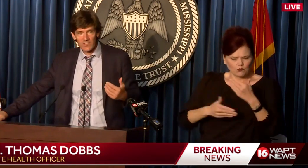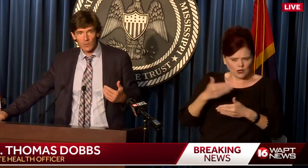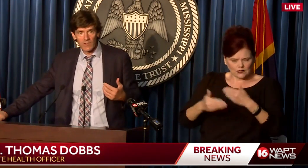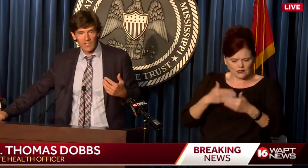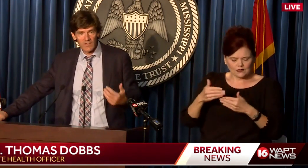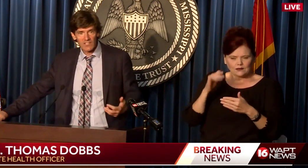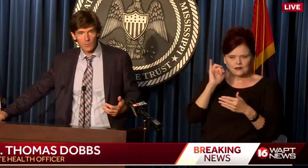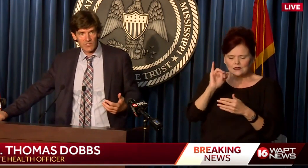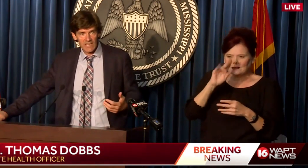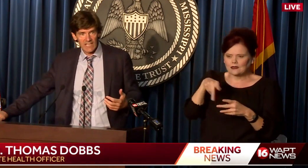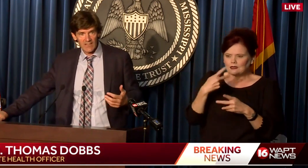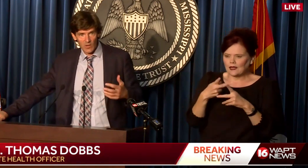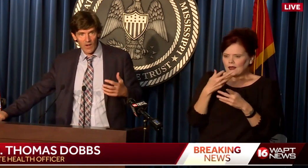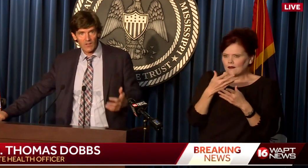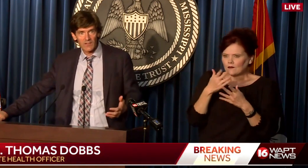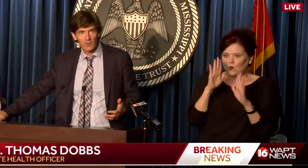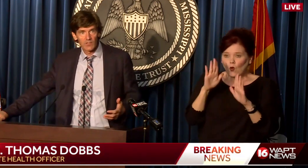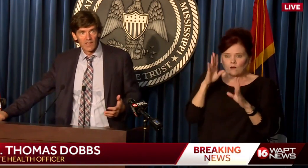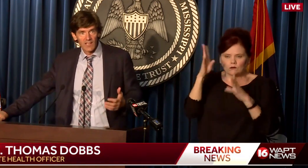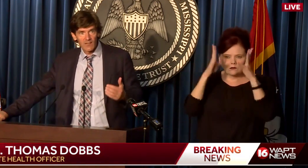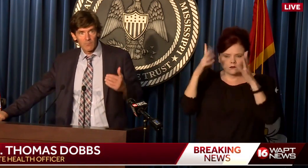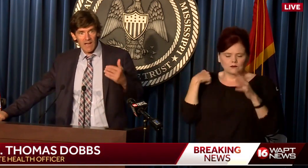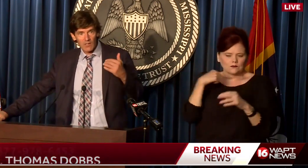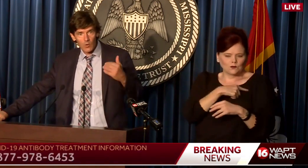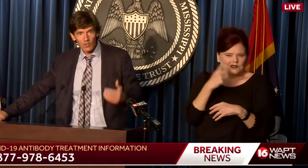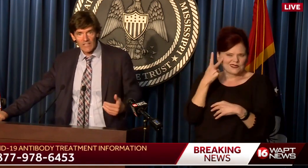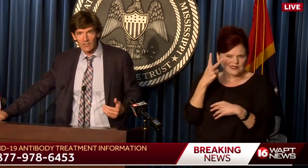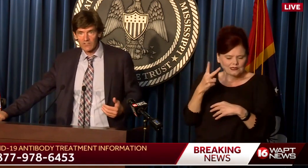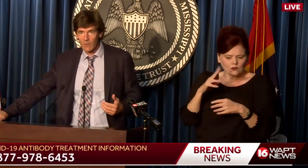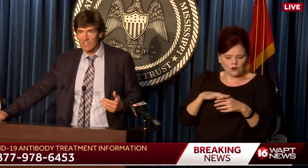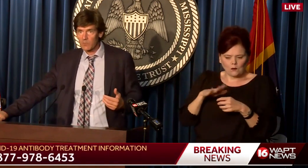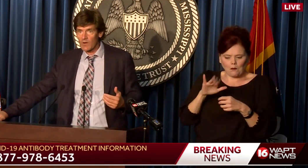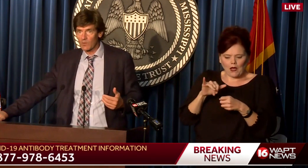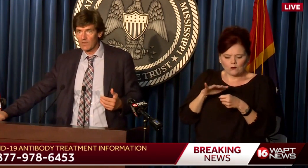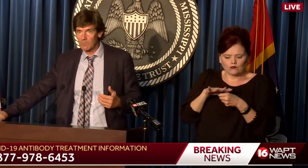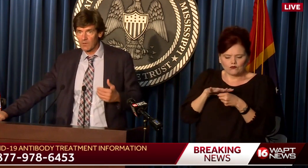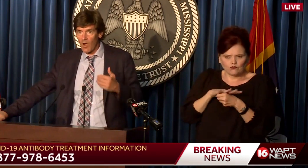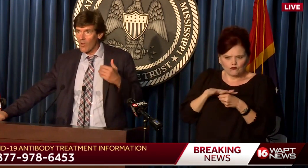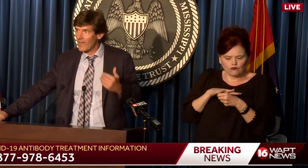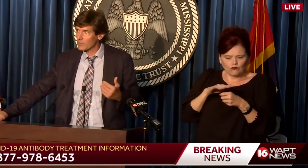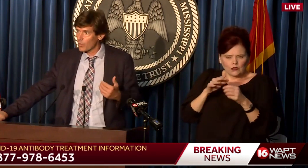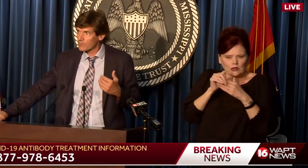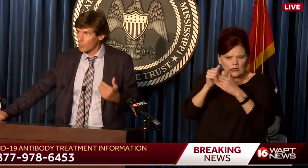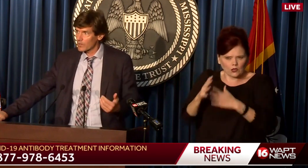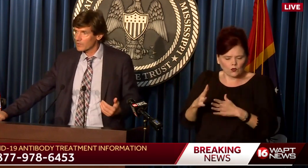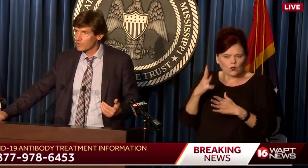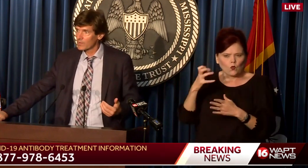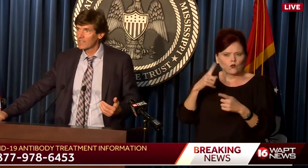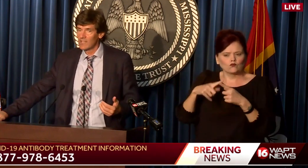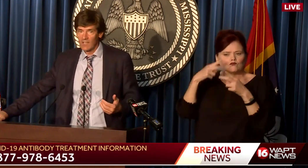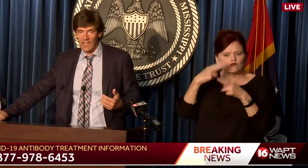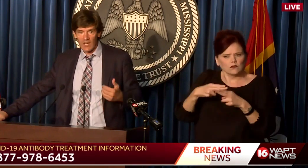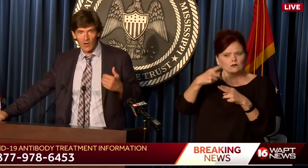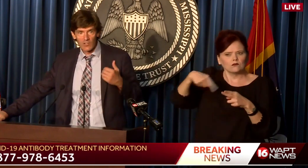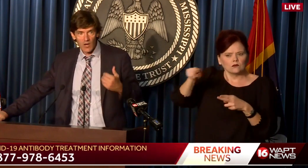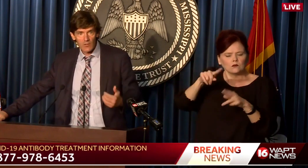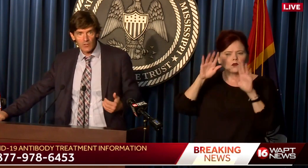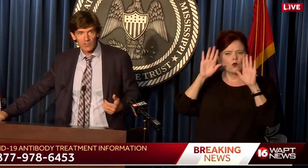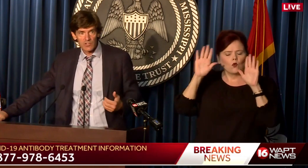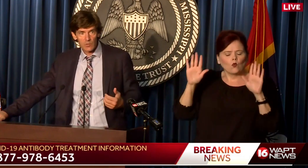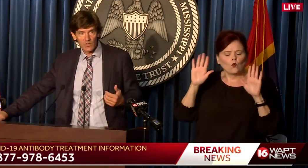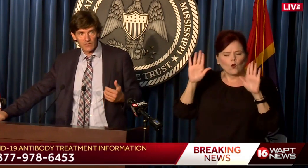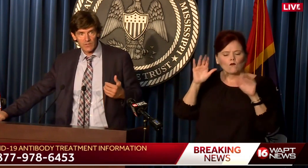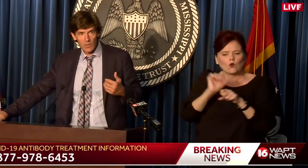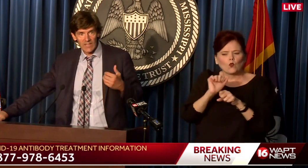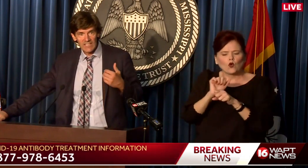So this is the sort of innovation we're seeing at the ground level by local leaders, and we just want to really call out the wonderful work they're doing, encourage